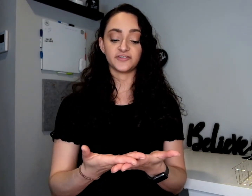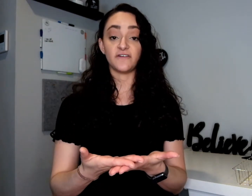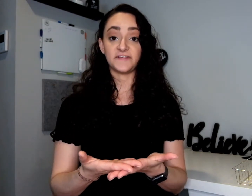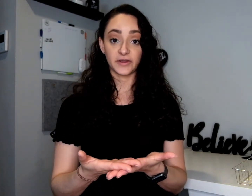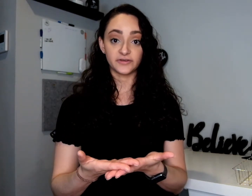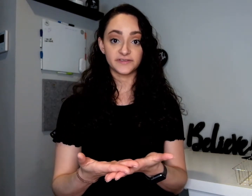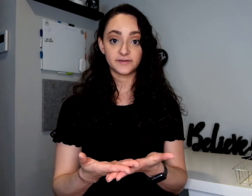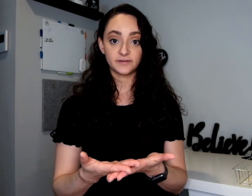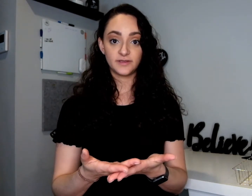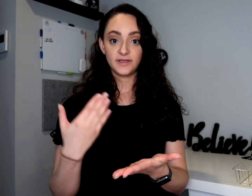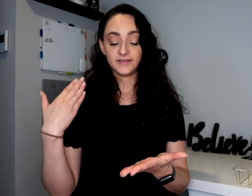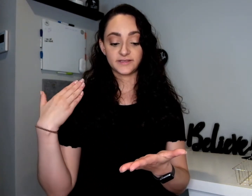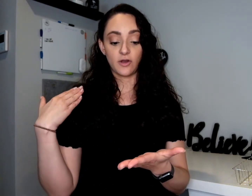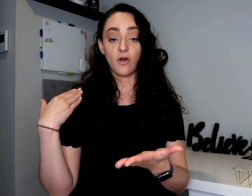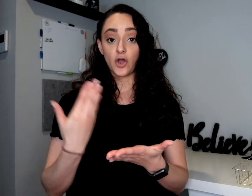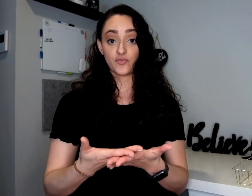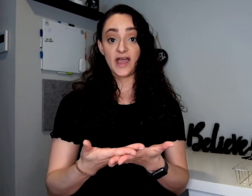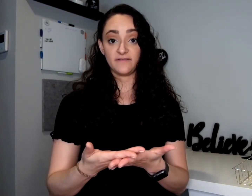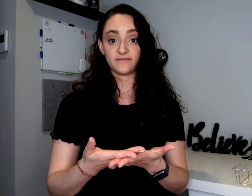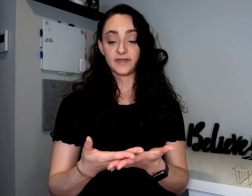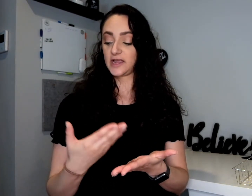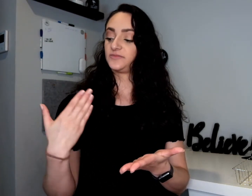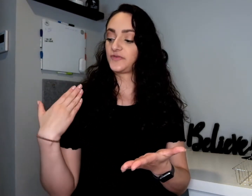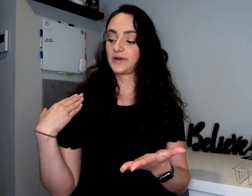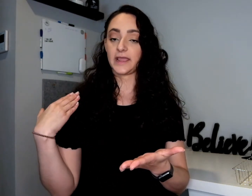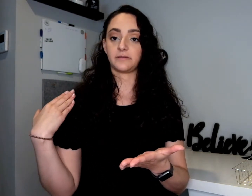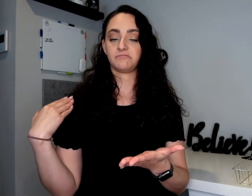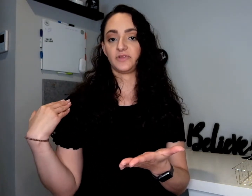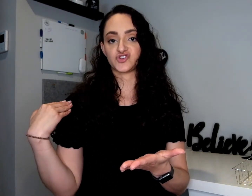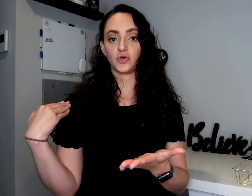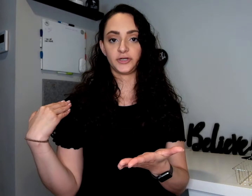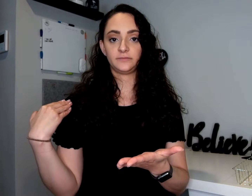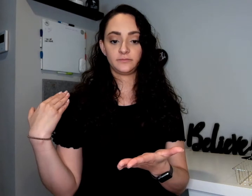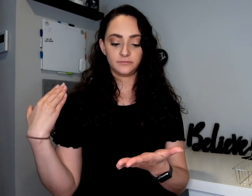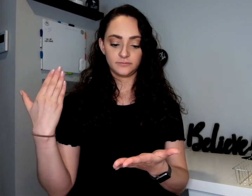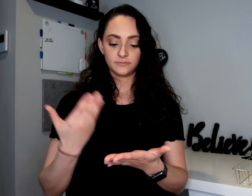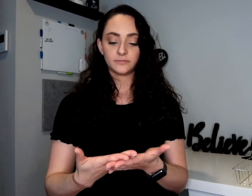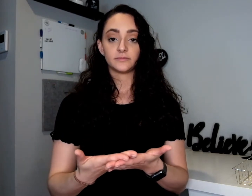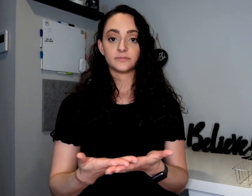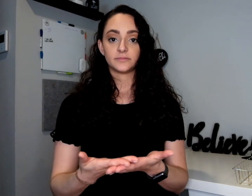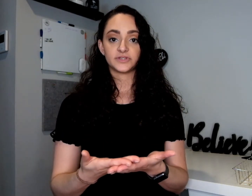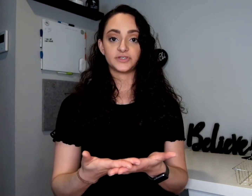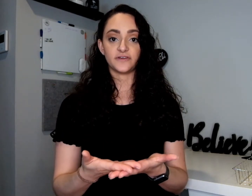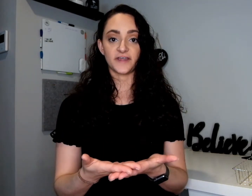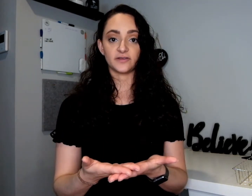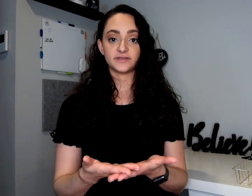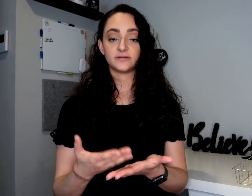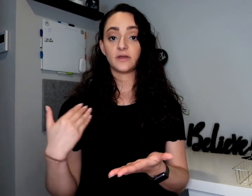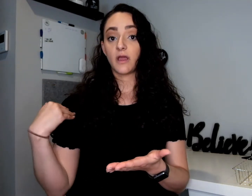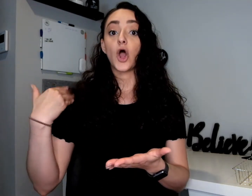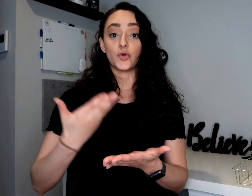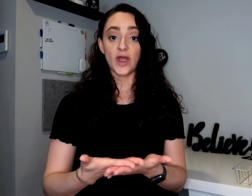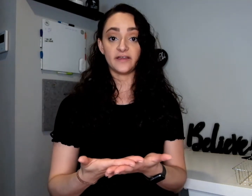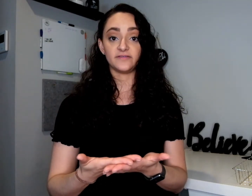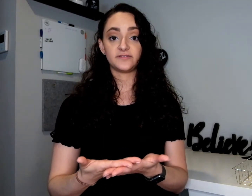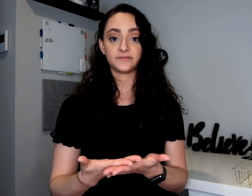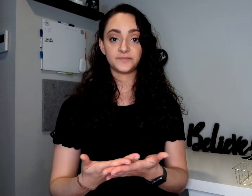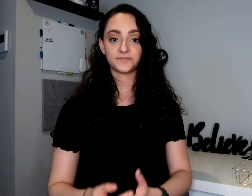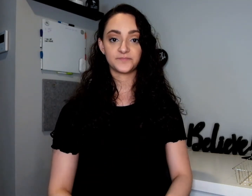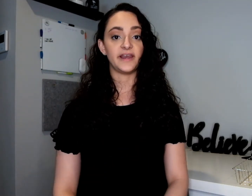on fingers. So arrive. It comes from like your shoulder to your fingers. Arrive. Now